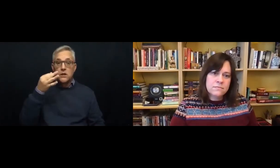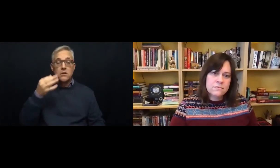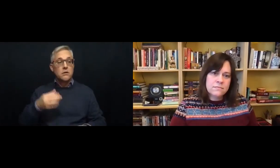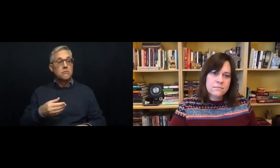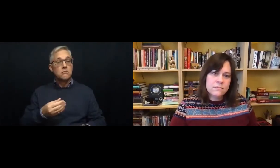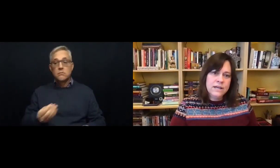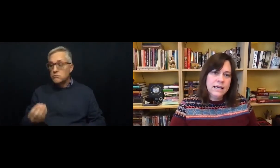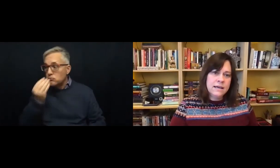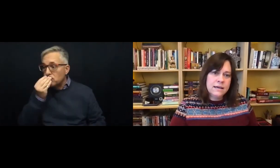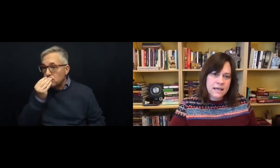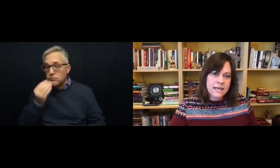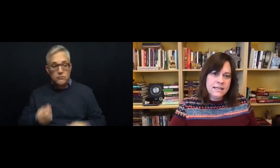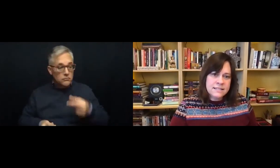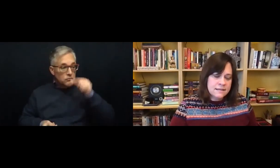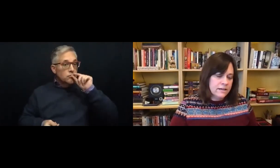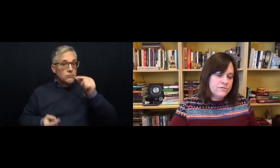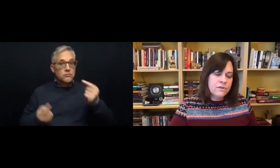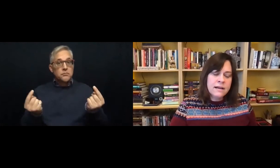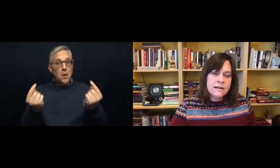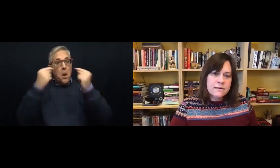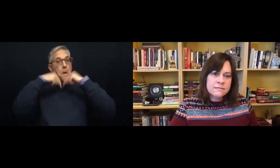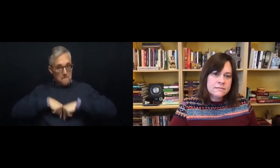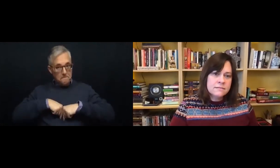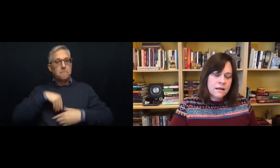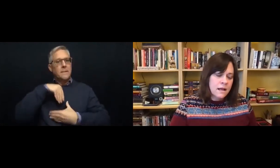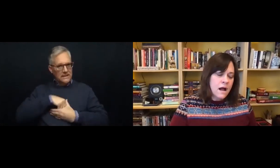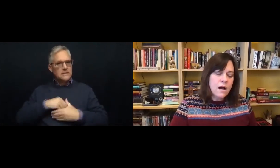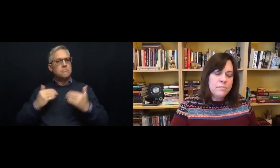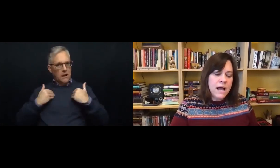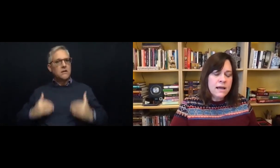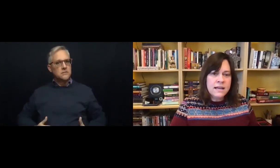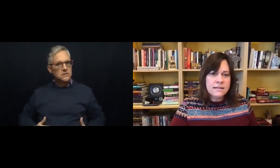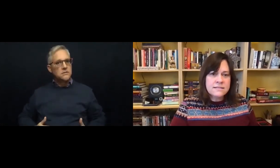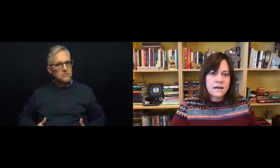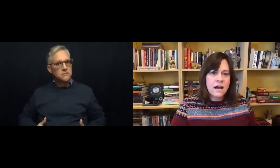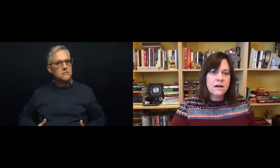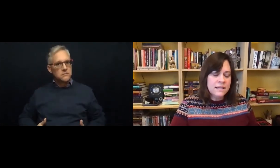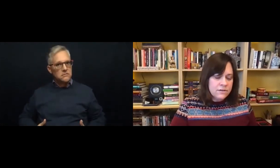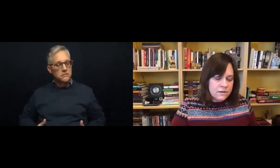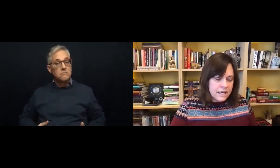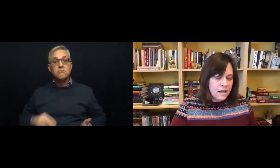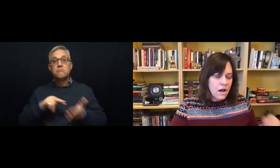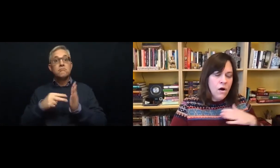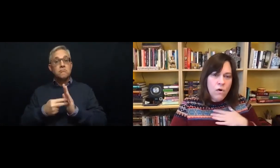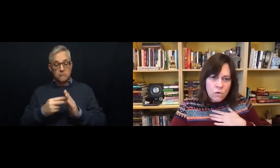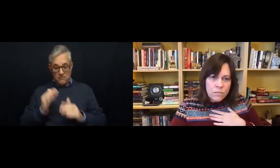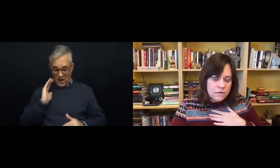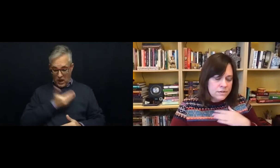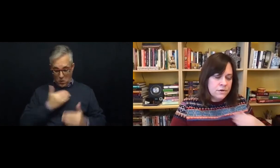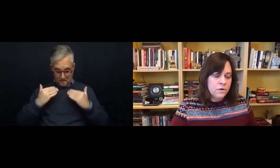we eat and drink our bodies are literally home to who